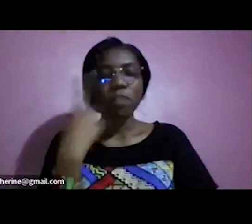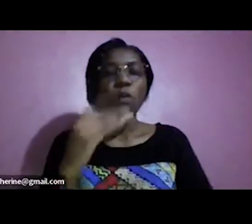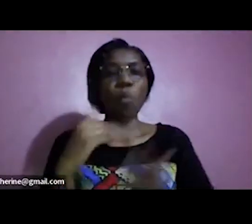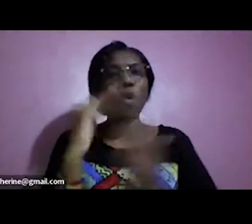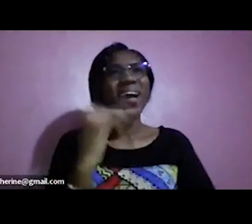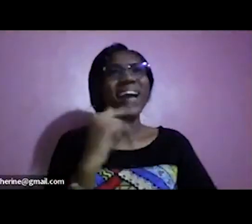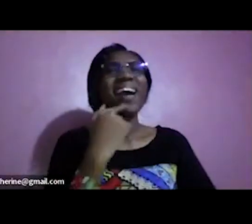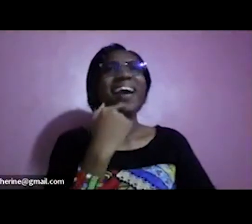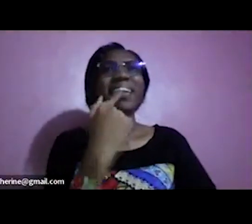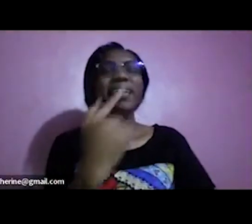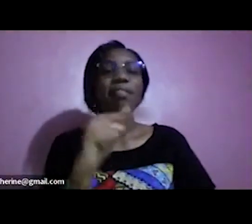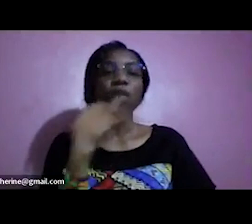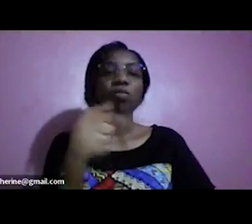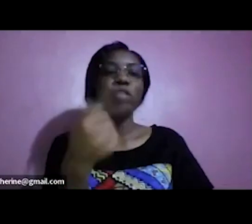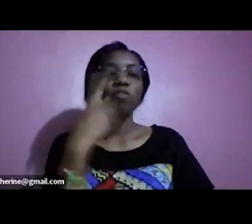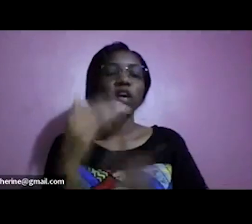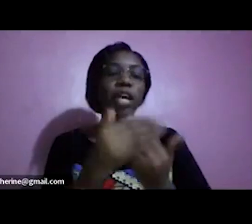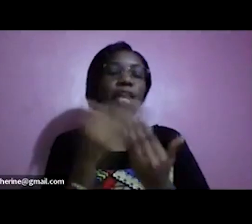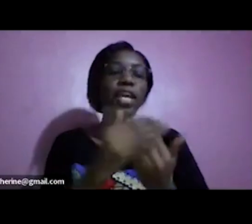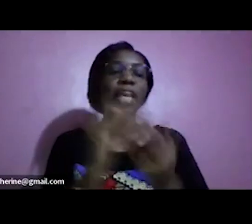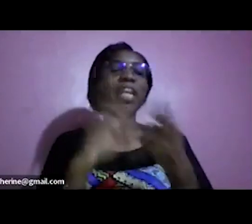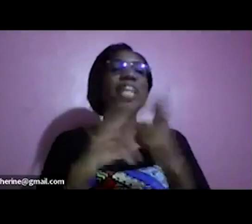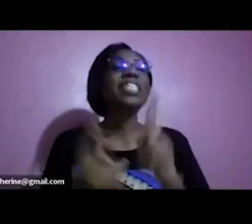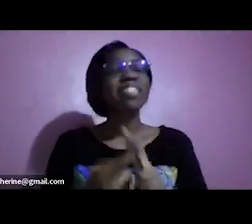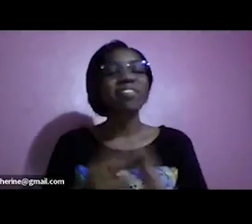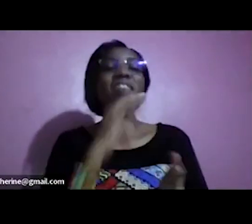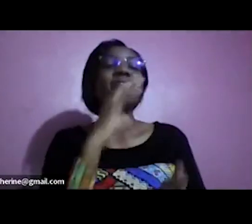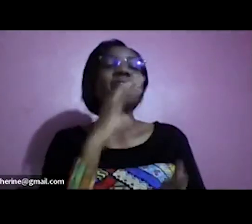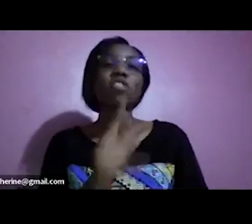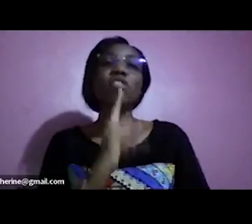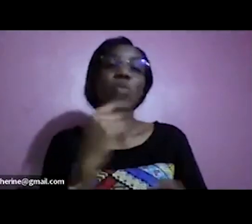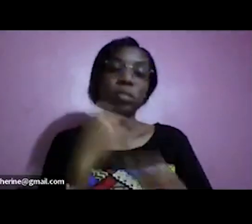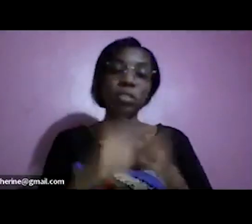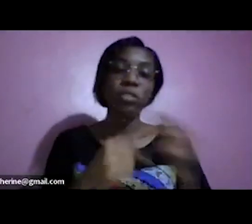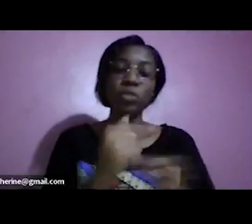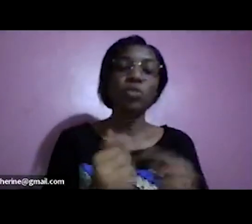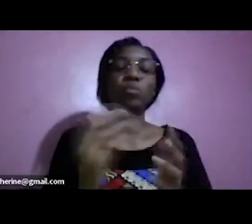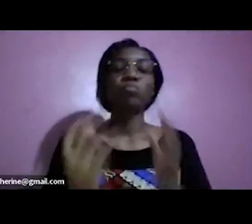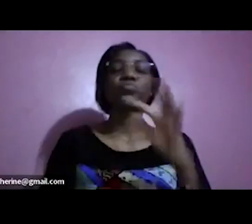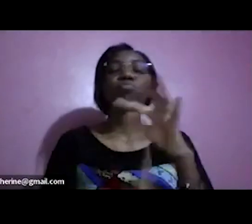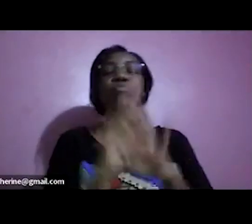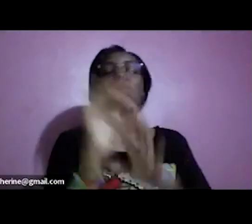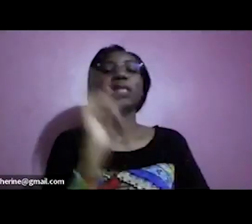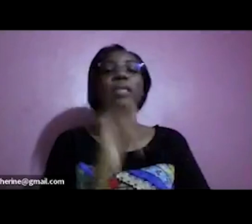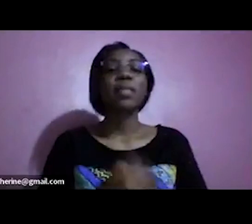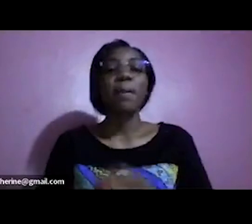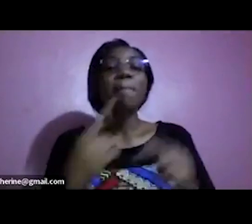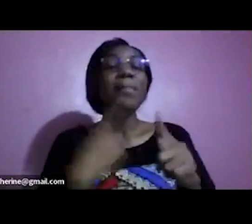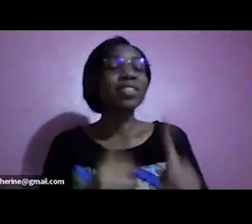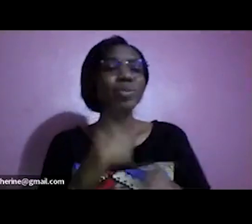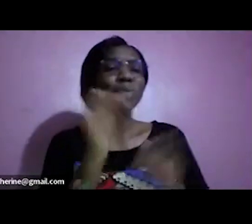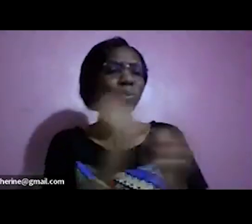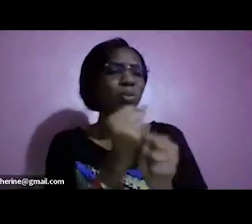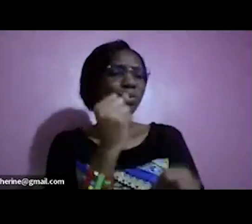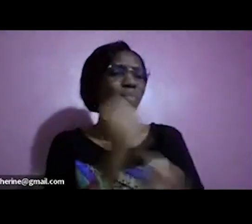to take care of their relative to take care of their son so they will definitely keep bringing you that but you need to you cannot give what you do not